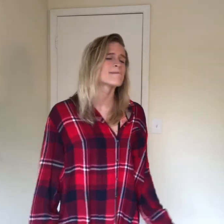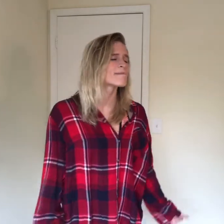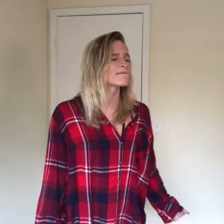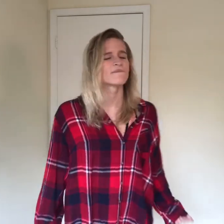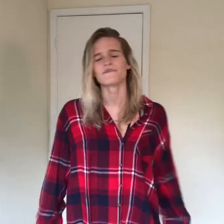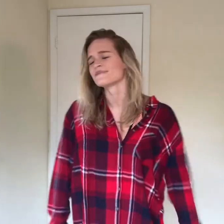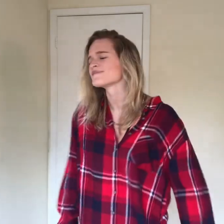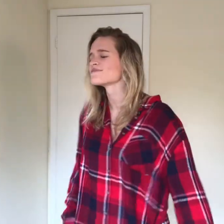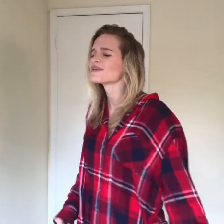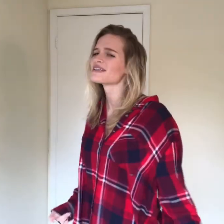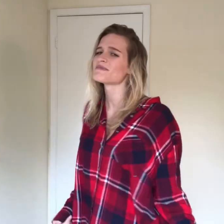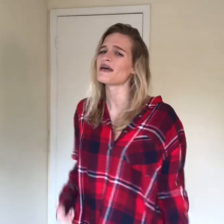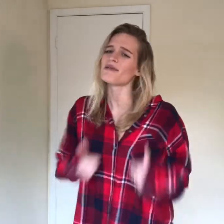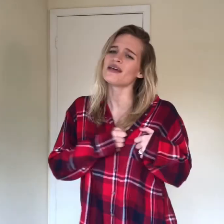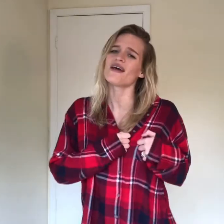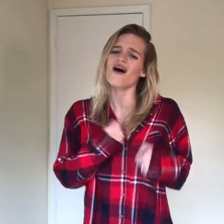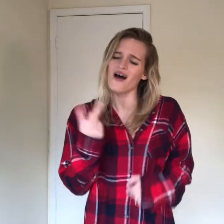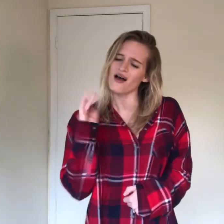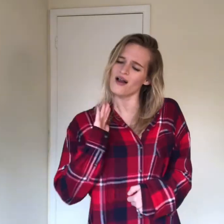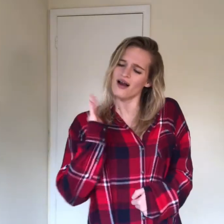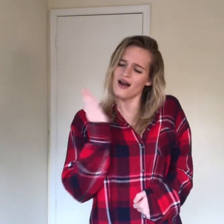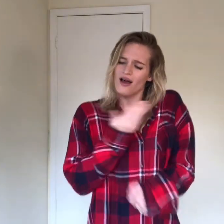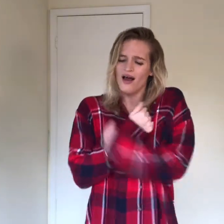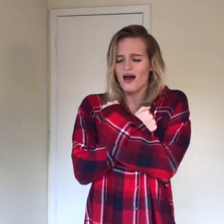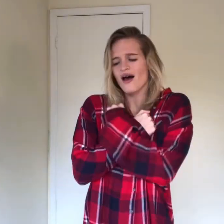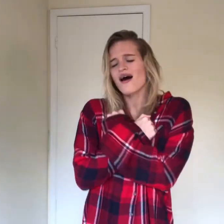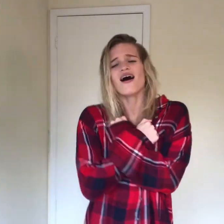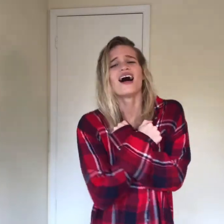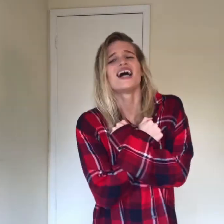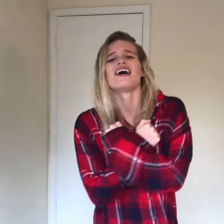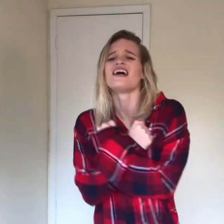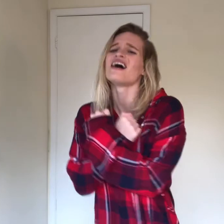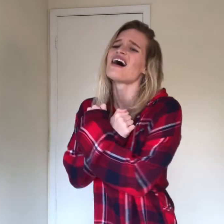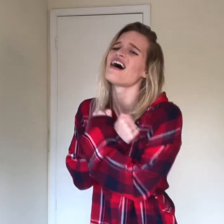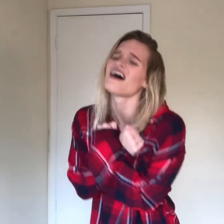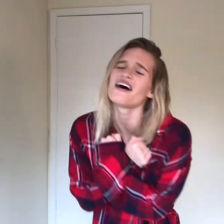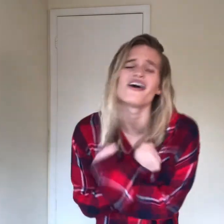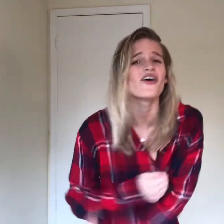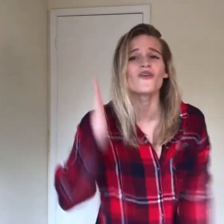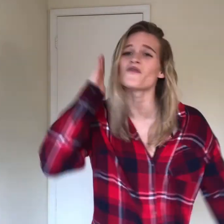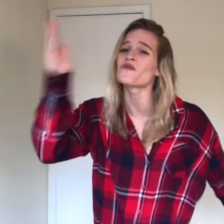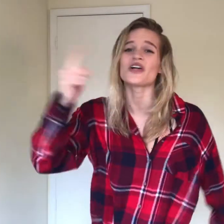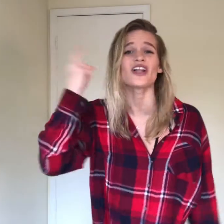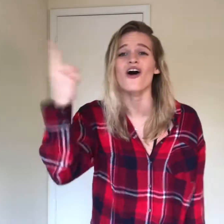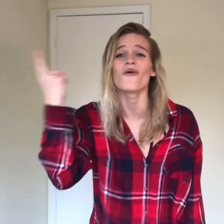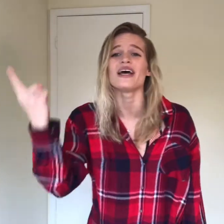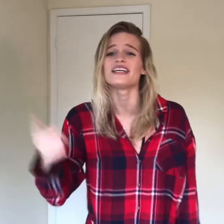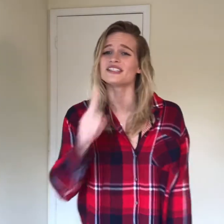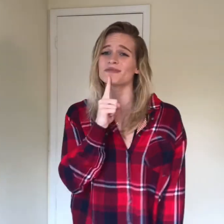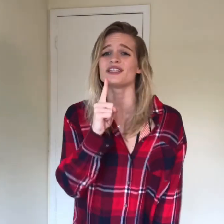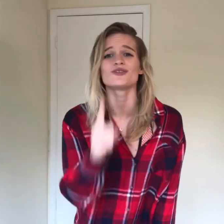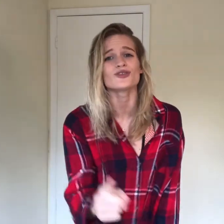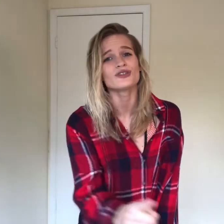Cause baby our love, would always be true